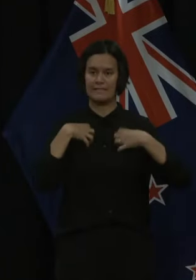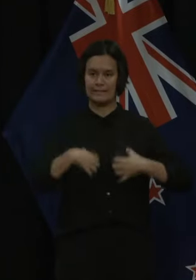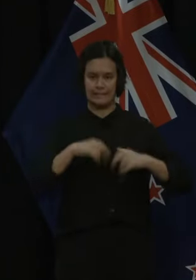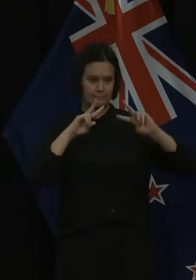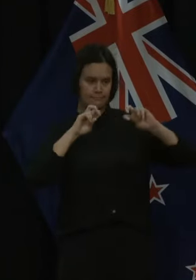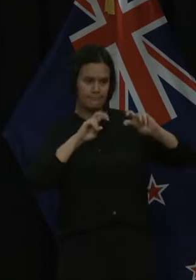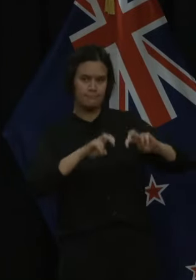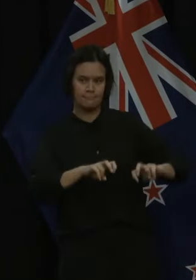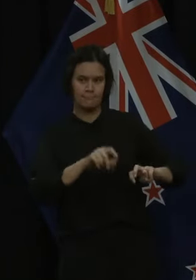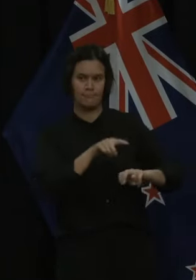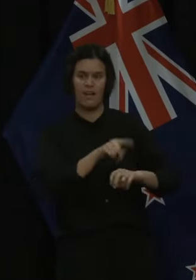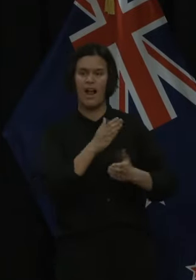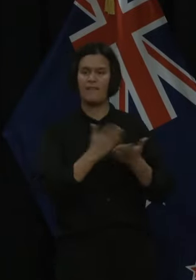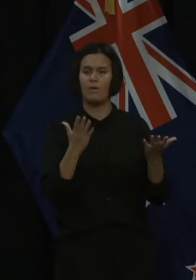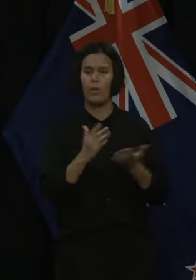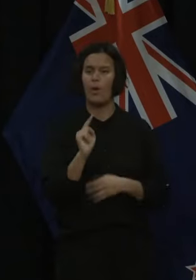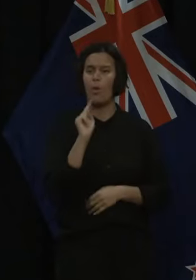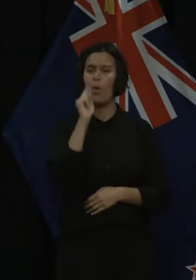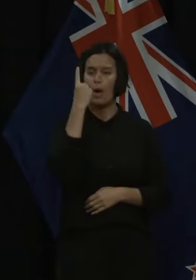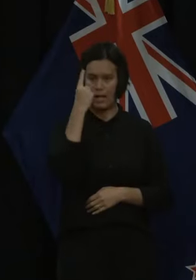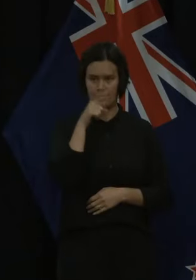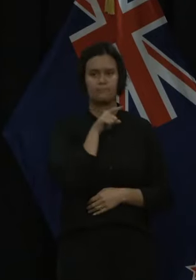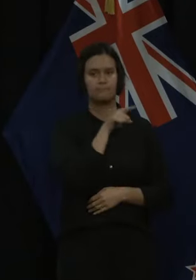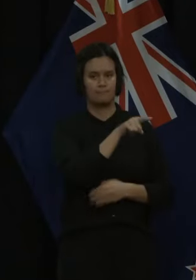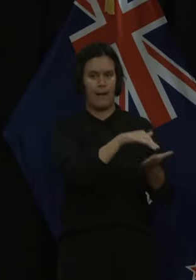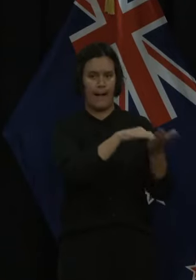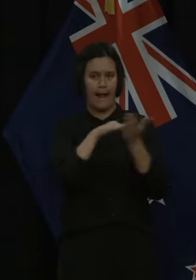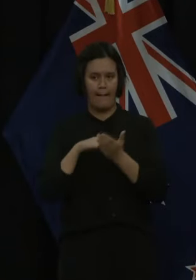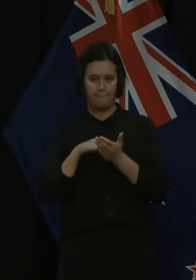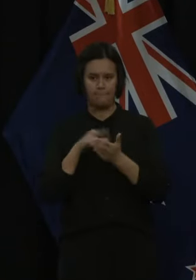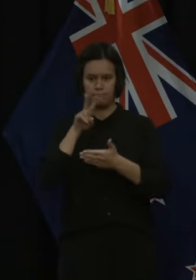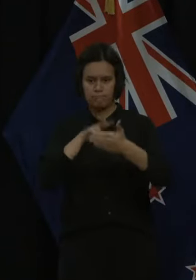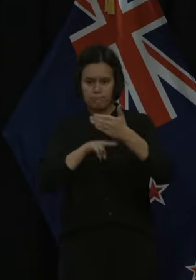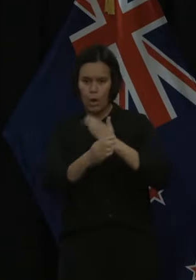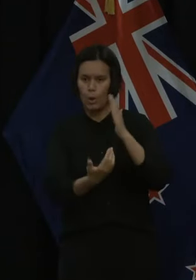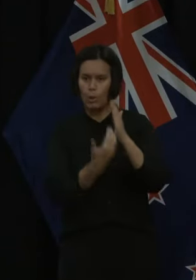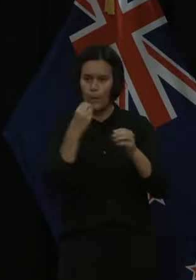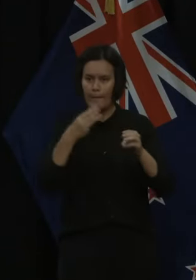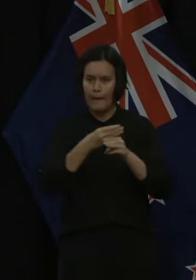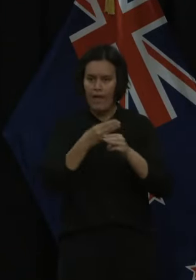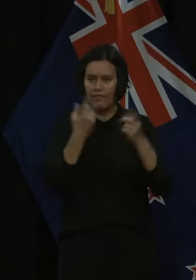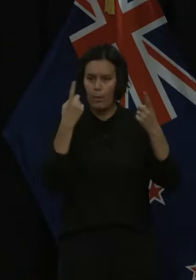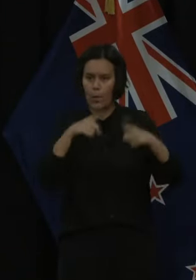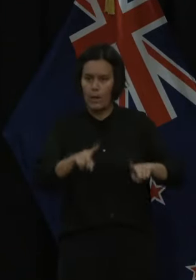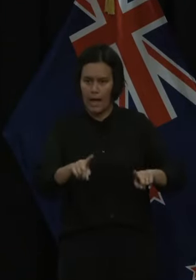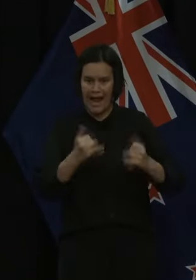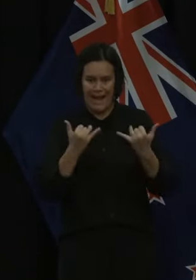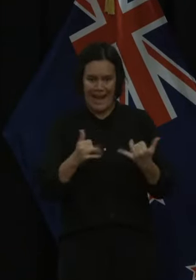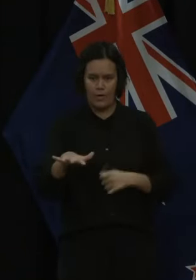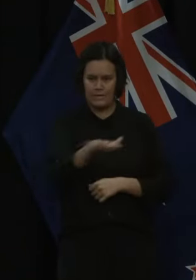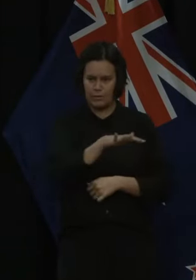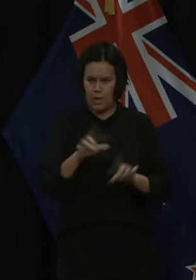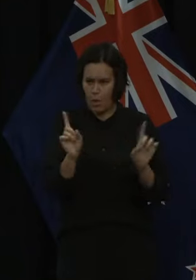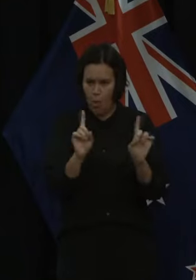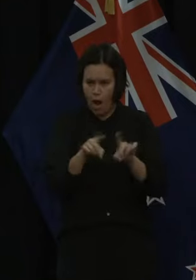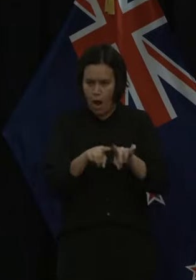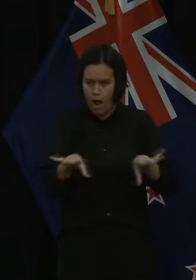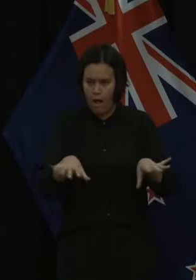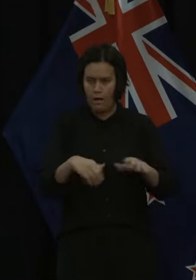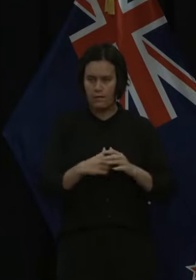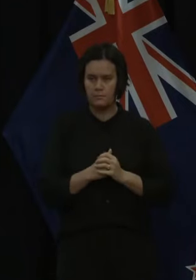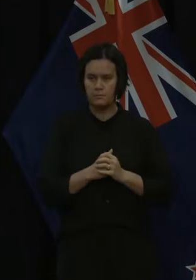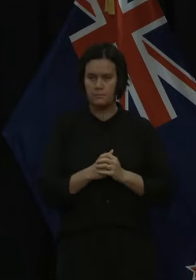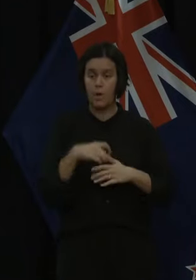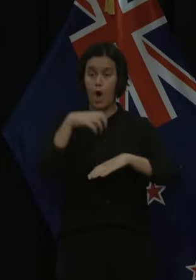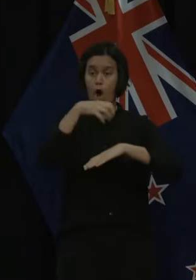health epidemiologists in Auckland. And you can see he's reset the modelling based on what is actually happening, because our hospitalisations have very much